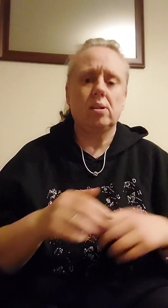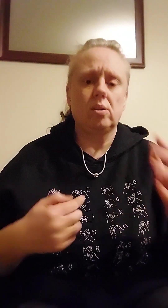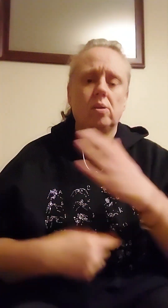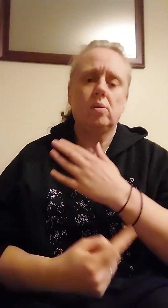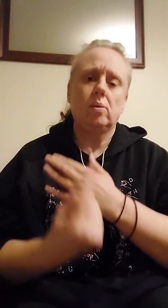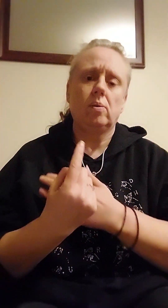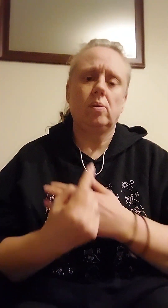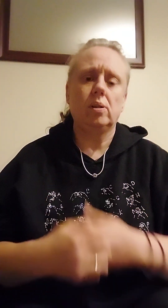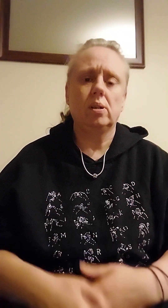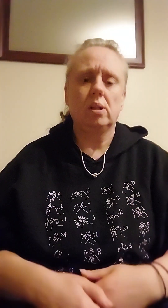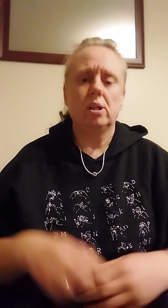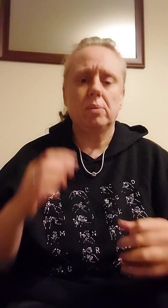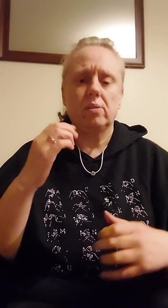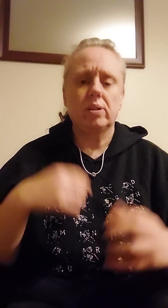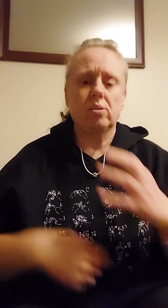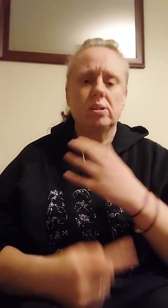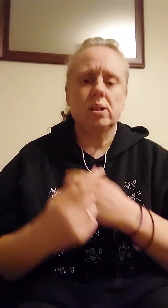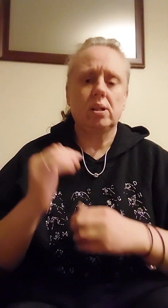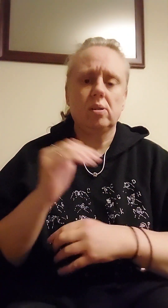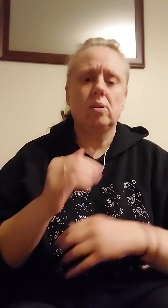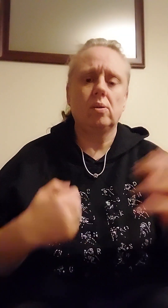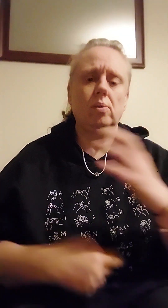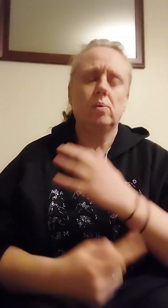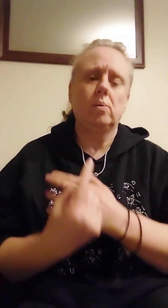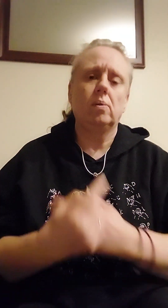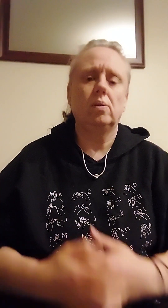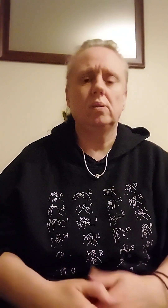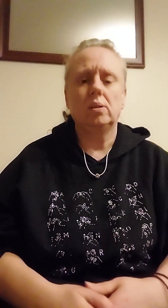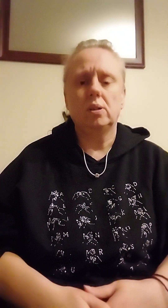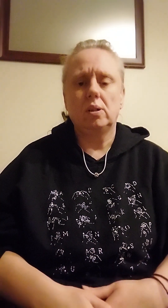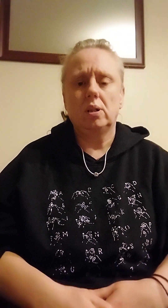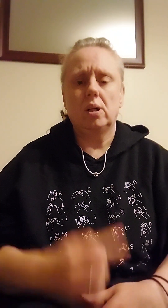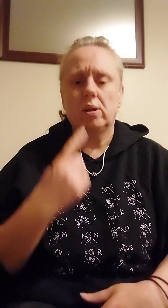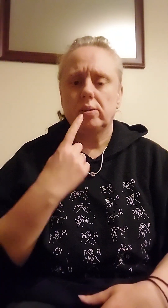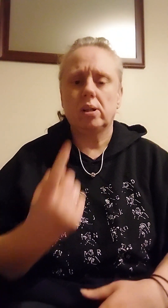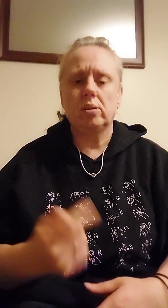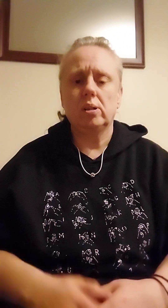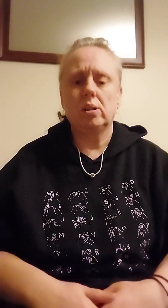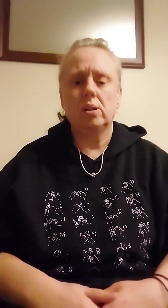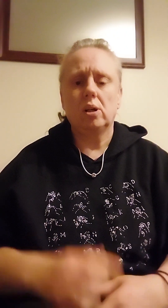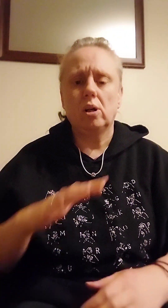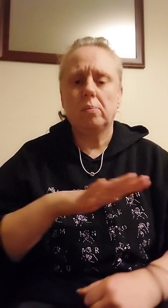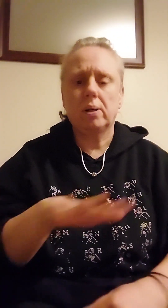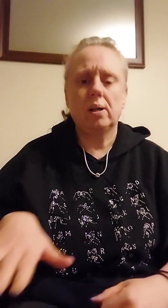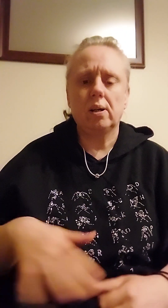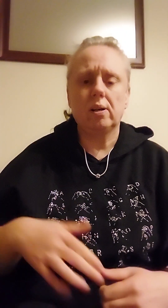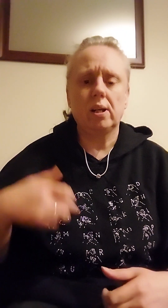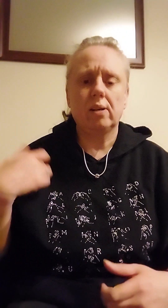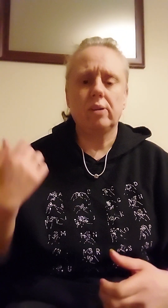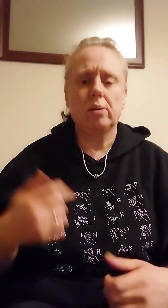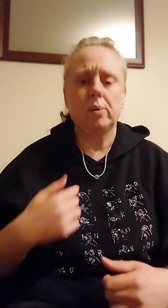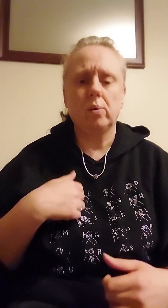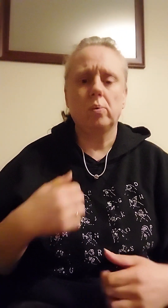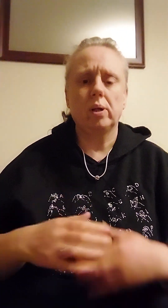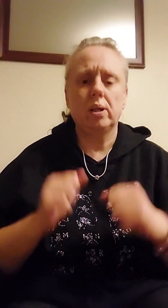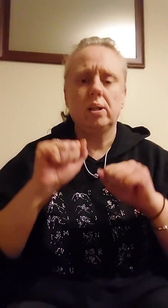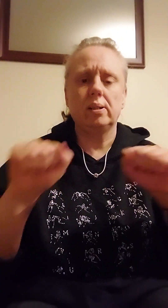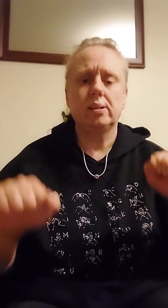alone To be left outside alone So you're all my life I've been waiting